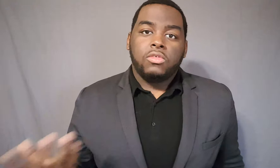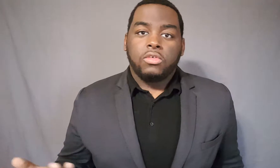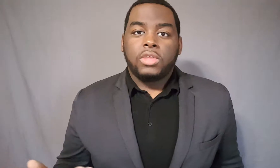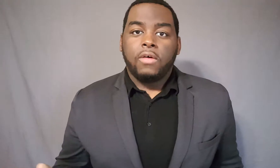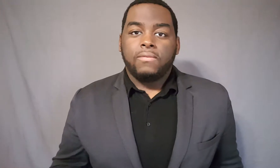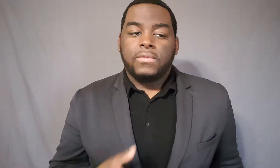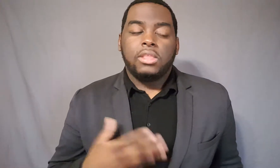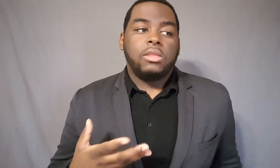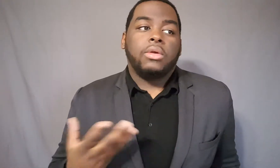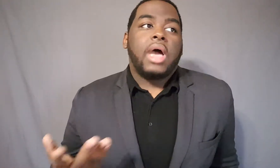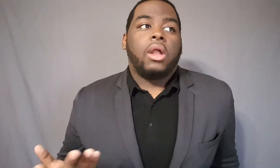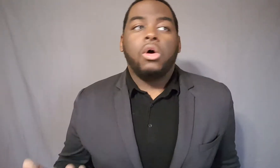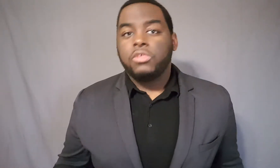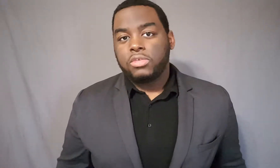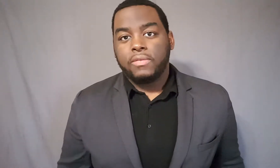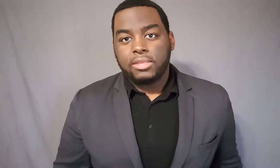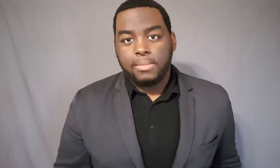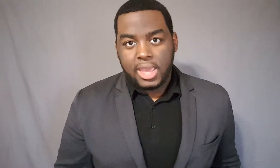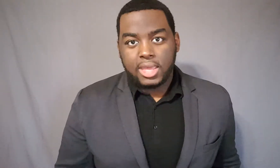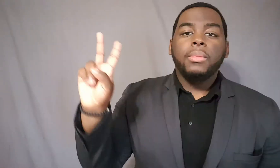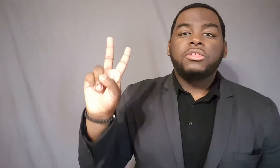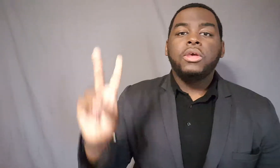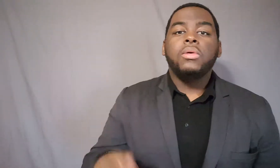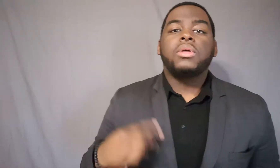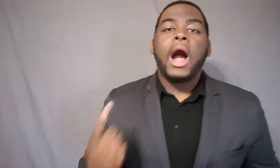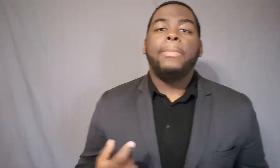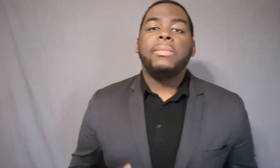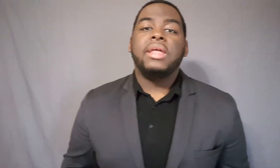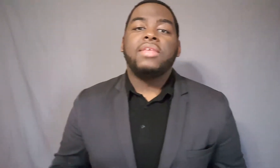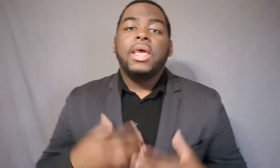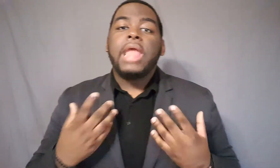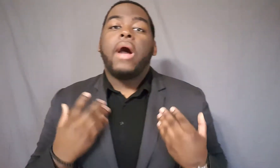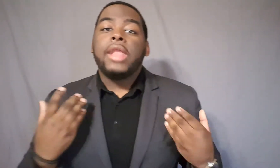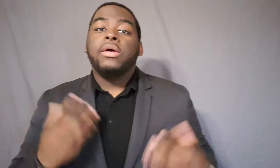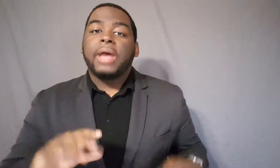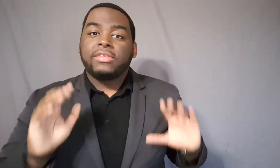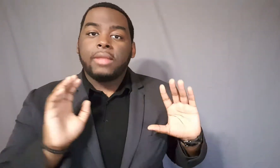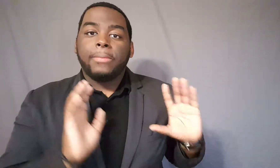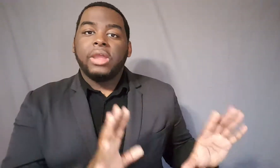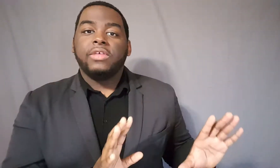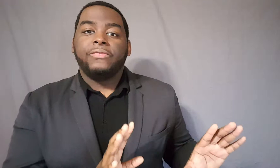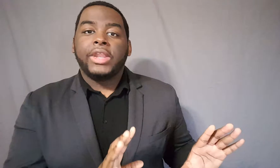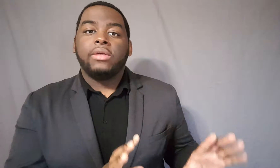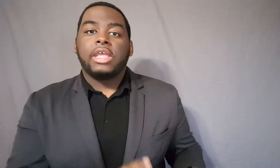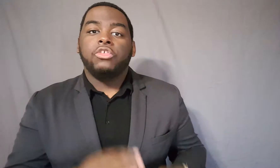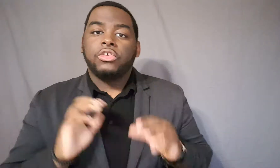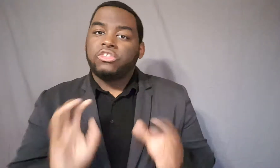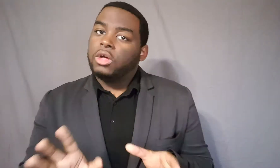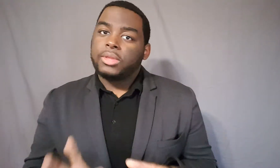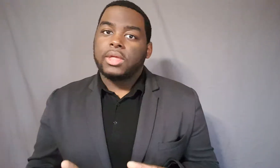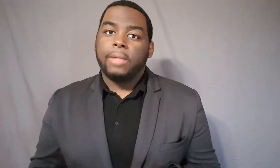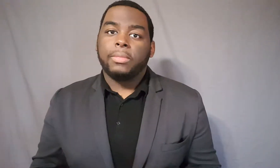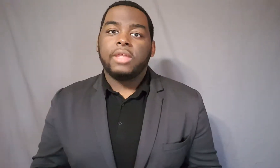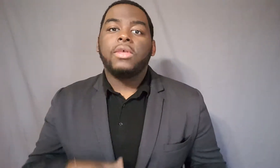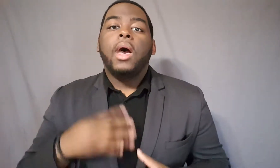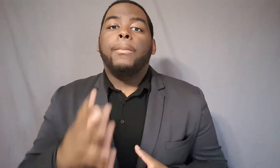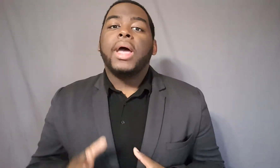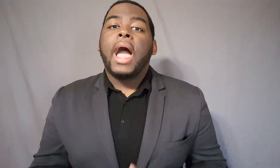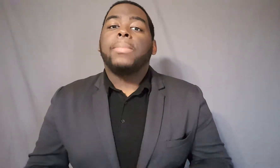don't know how to hold yourself as a man. Number two, compliments. Now I know I said in my previous video that you should chill the compliments but I'm